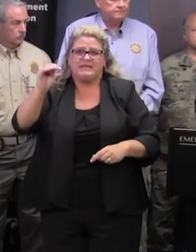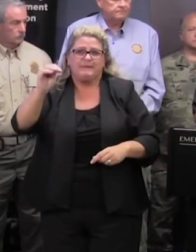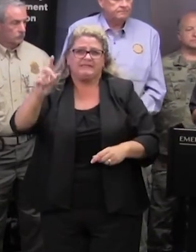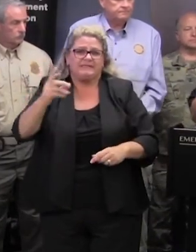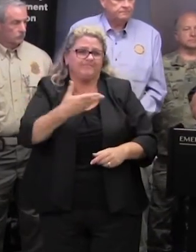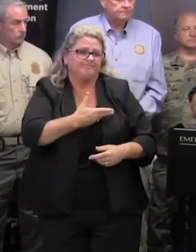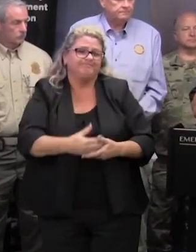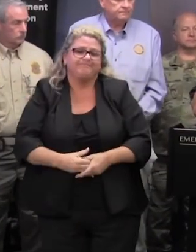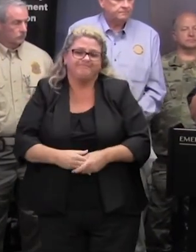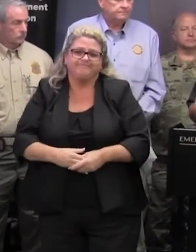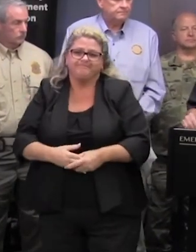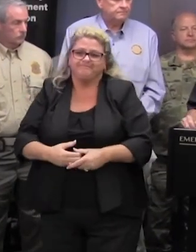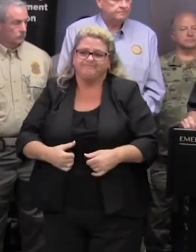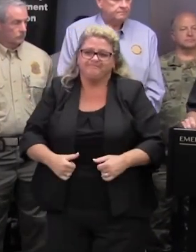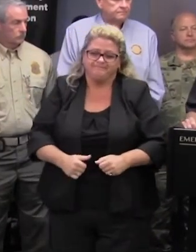thank you sir